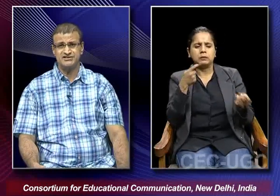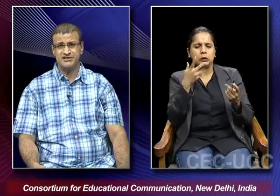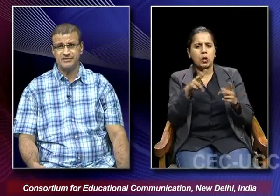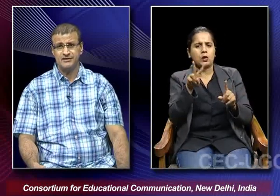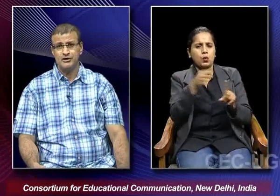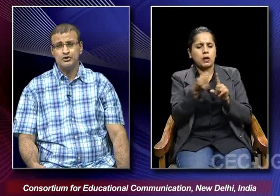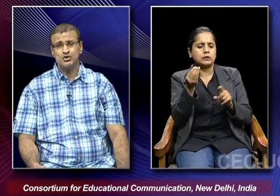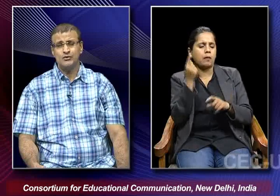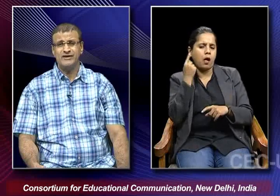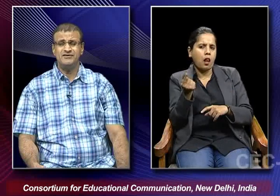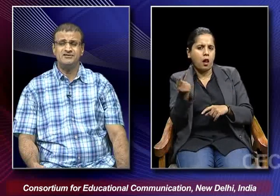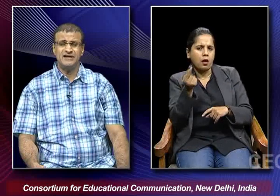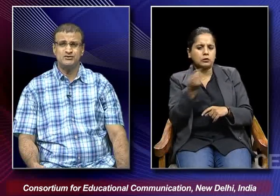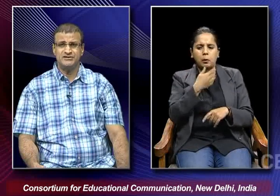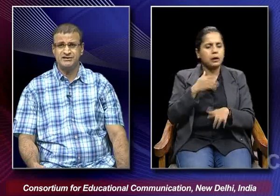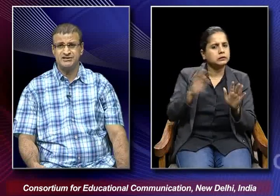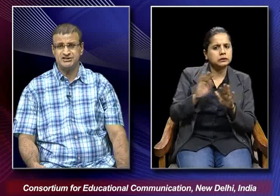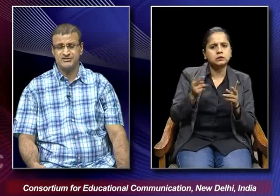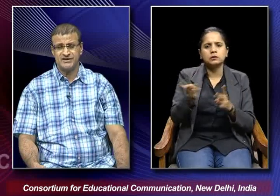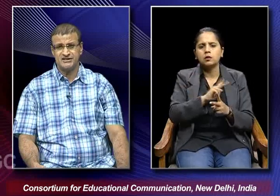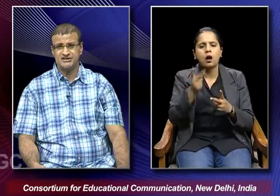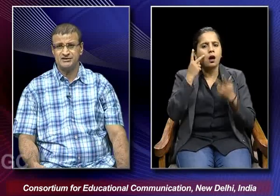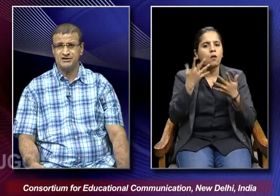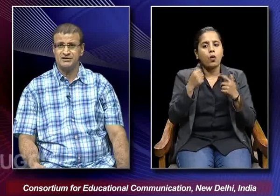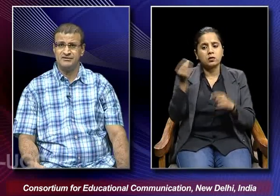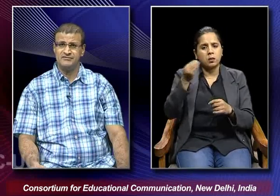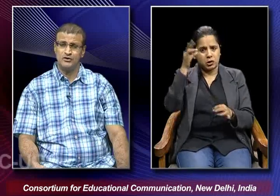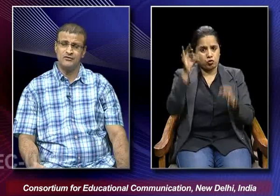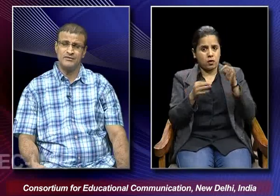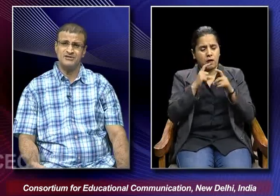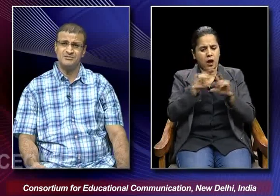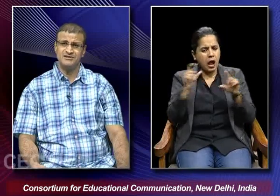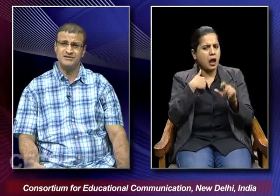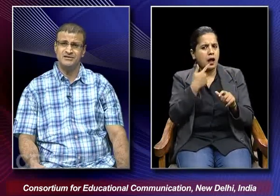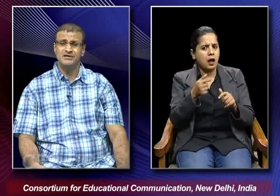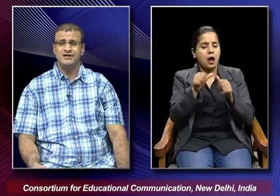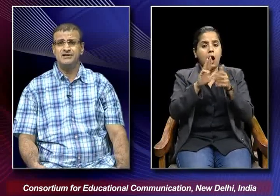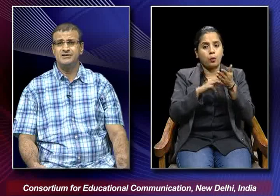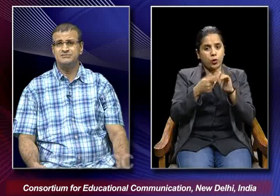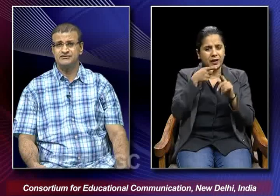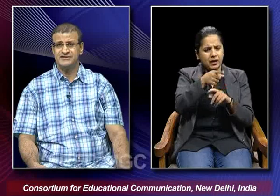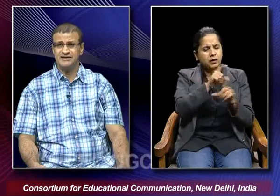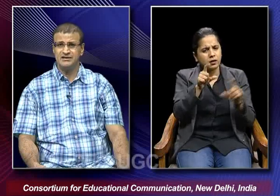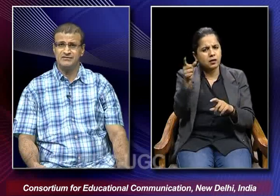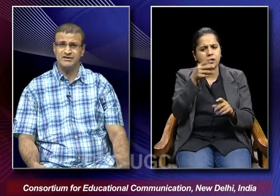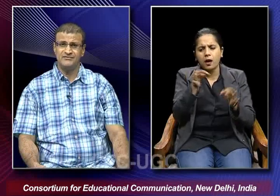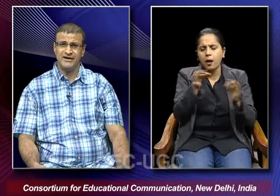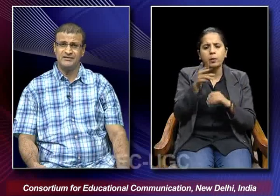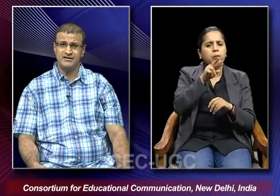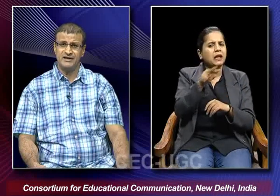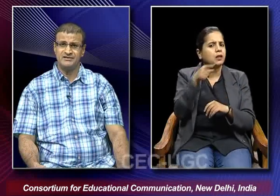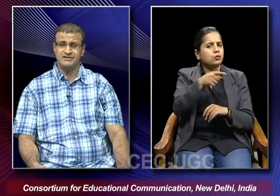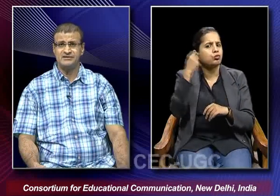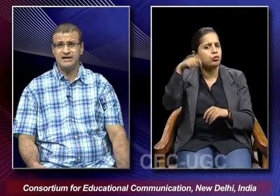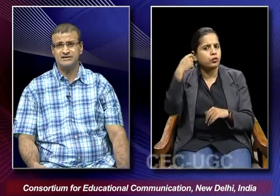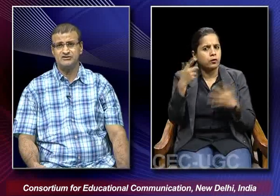which is there. So, when we try to see the justification of Amrit Manthan in terms of the title, we find